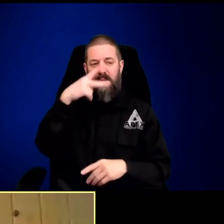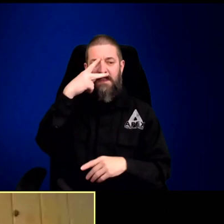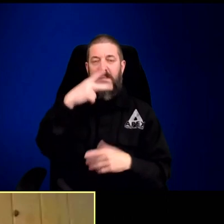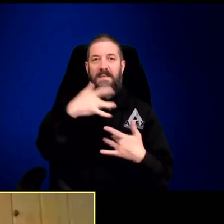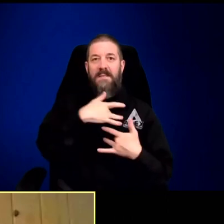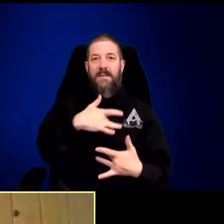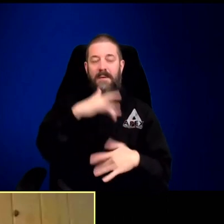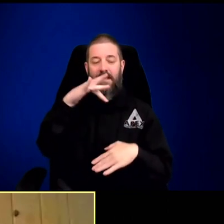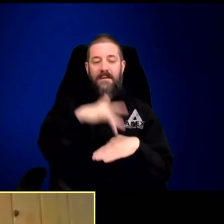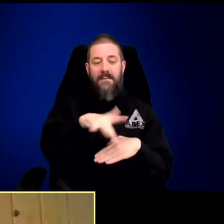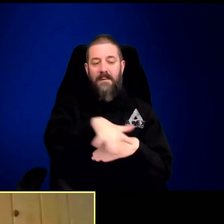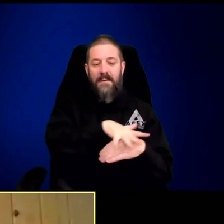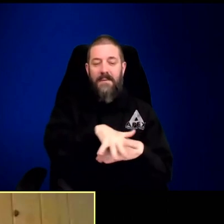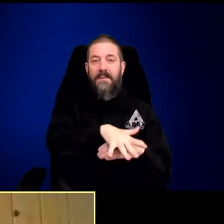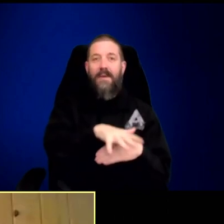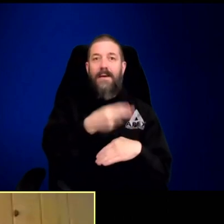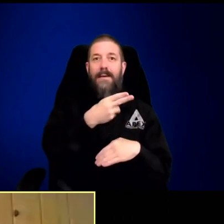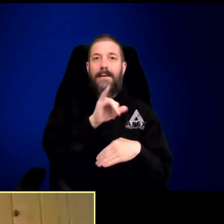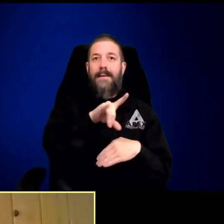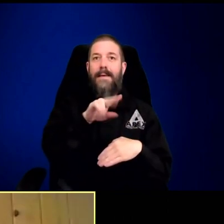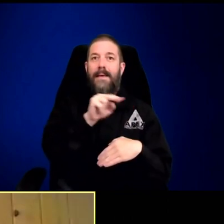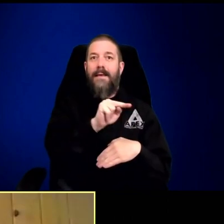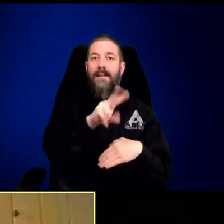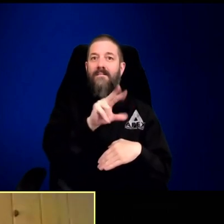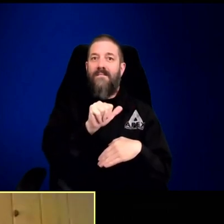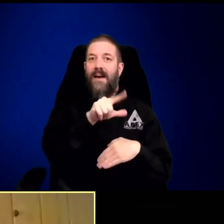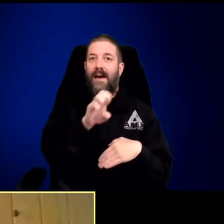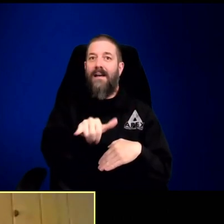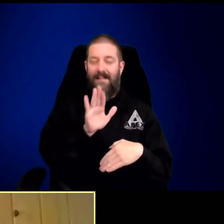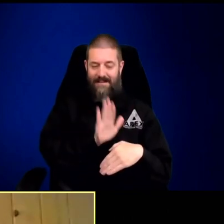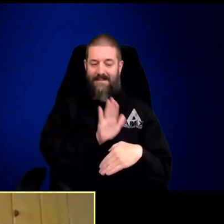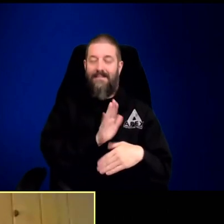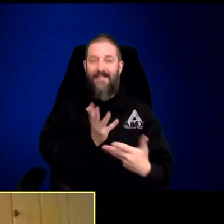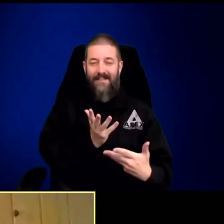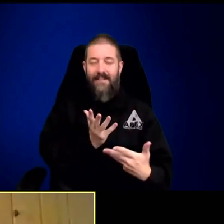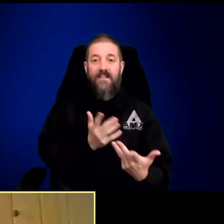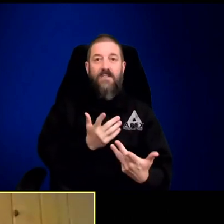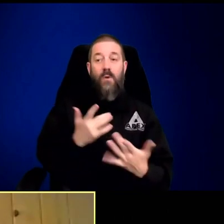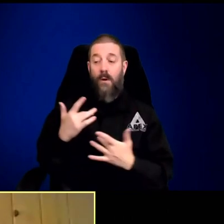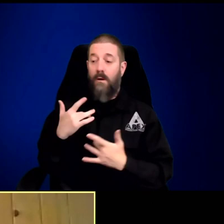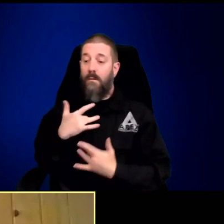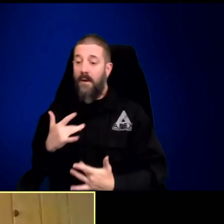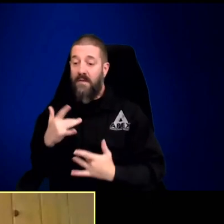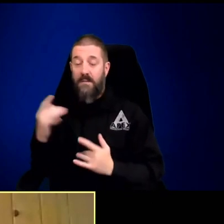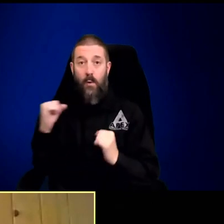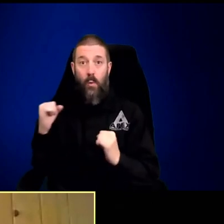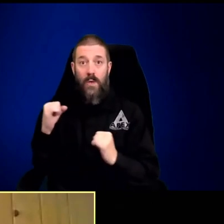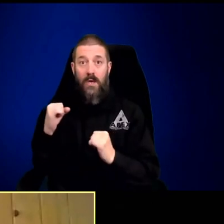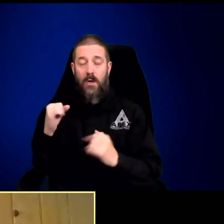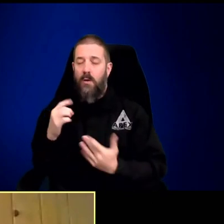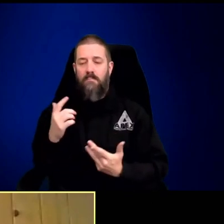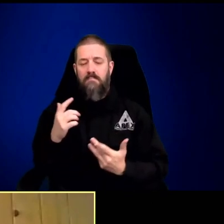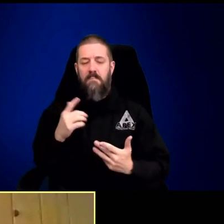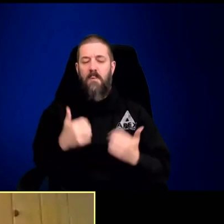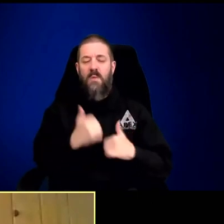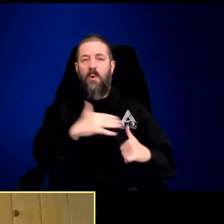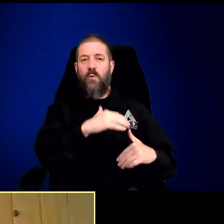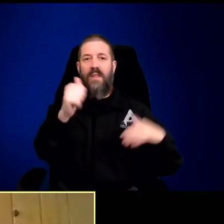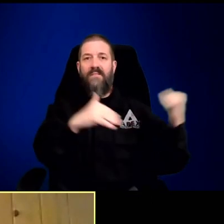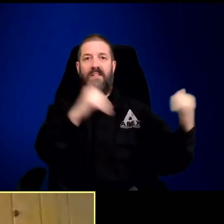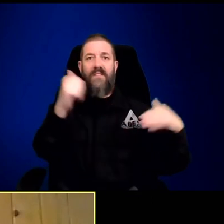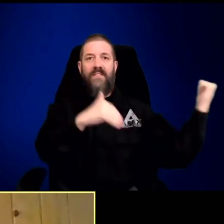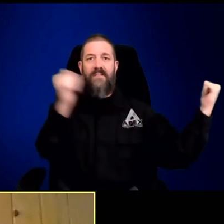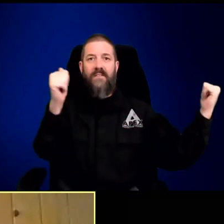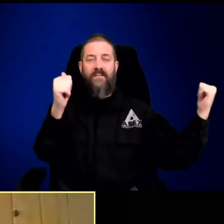And in the summertime, they're seeing a lot in Hayden Valley. So it's a very popular pack for people to